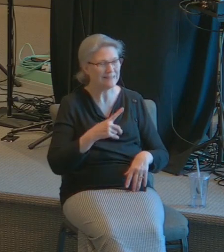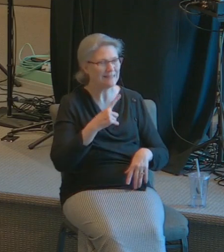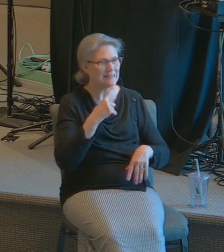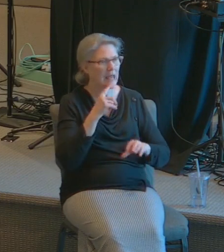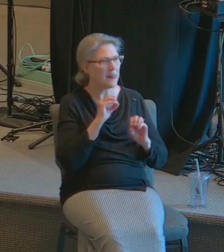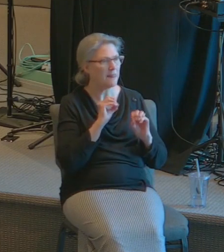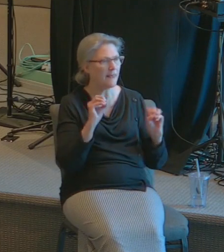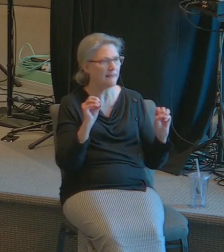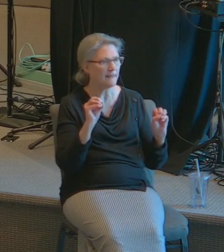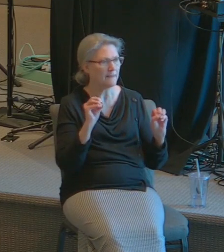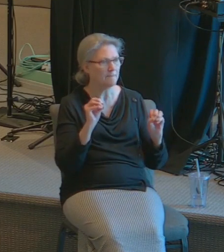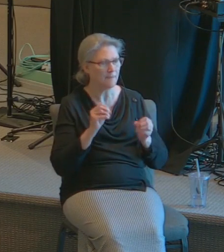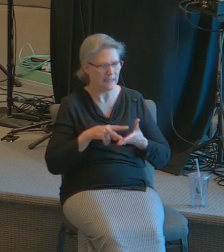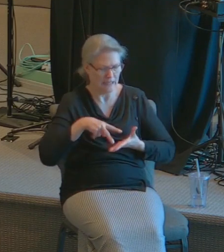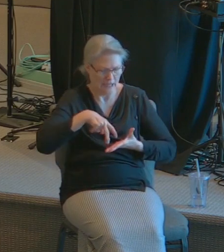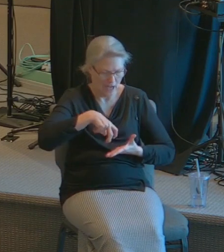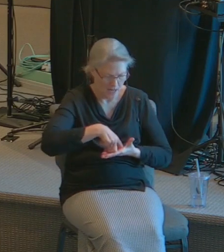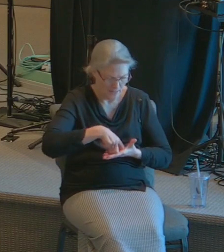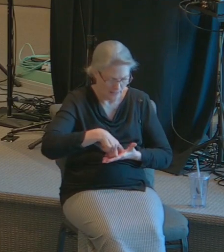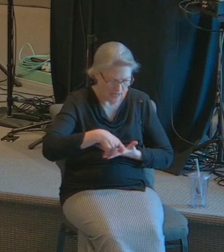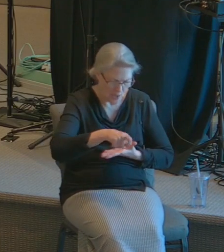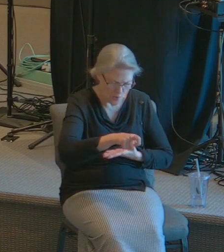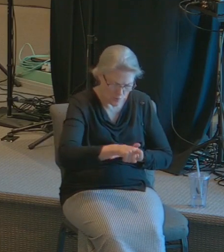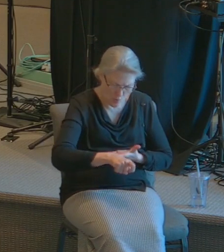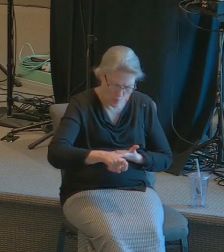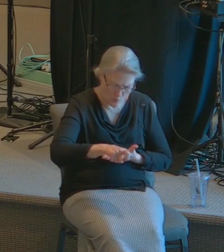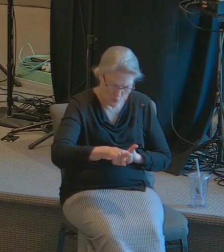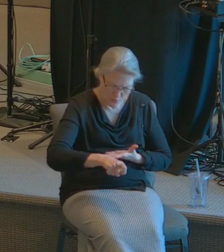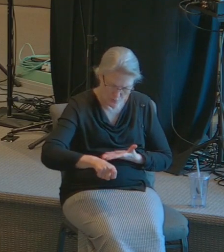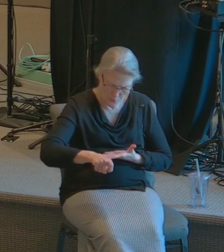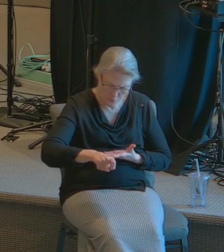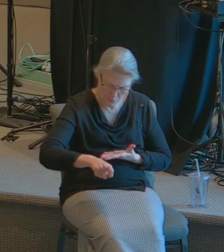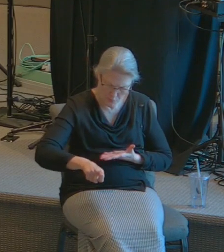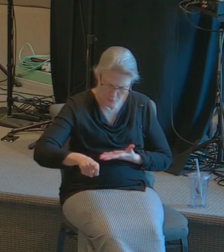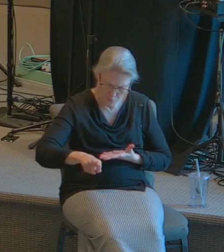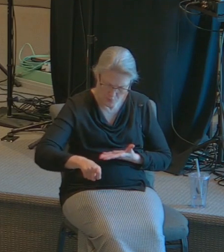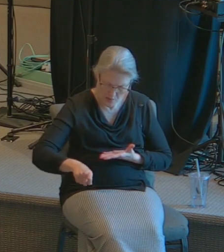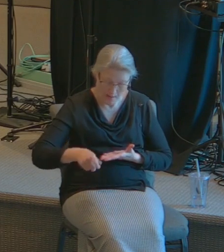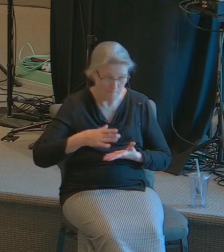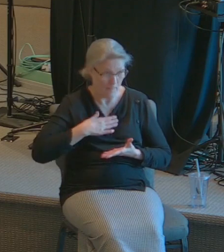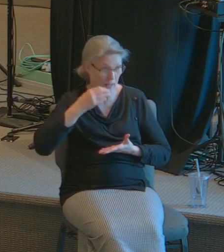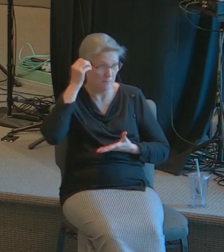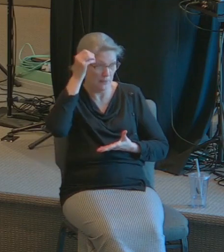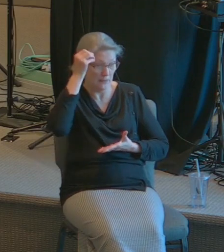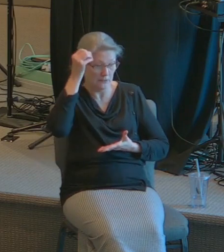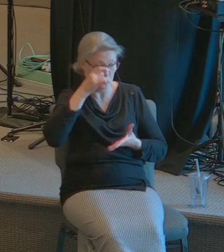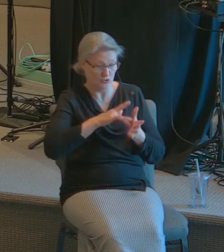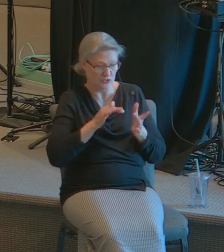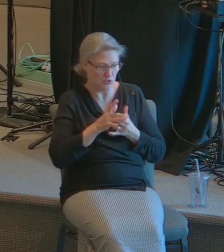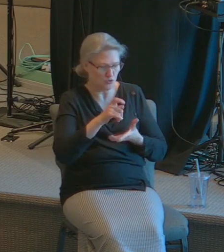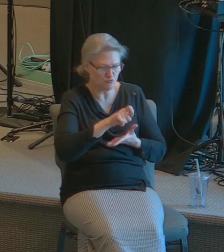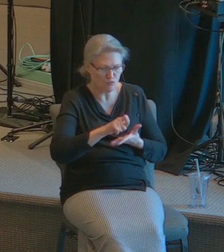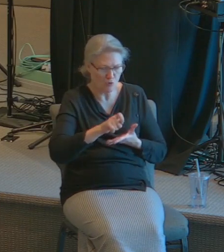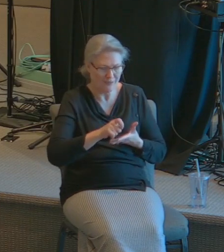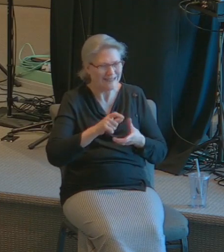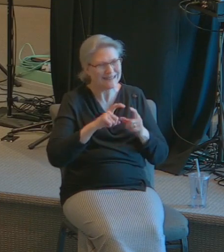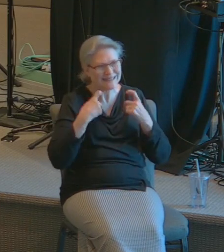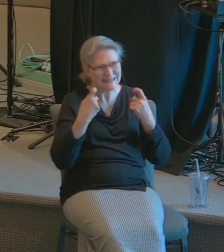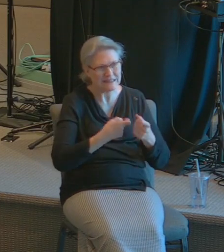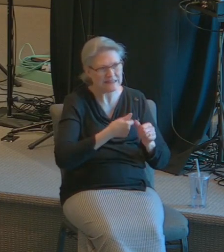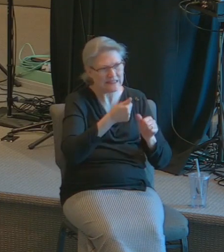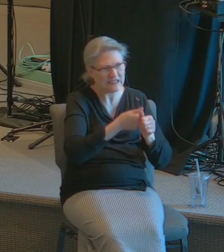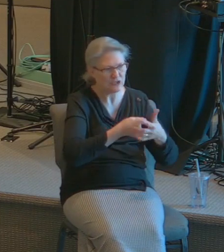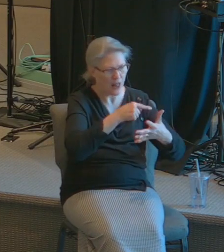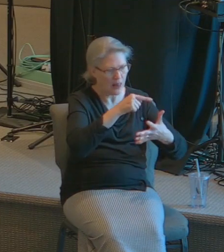he wrote the sins in the ground and in the sand of each of those that were